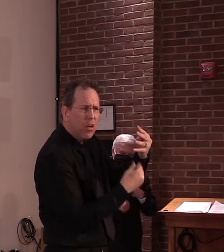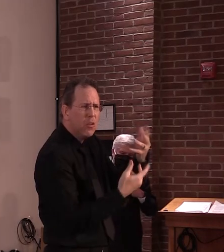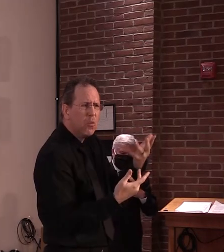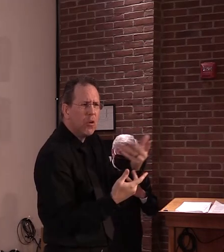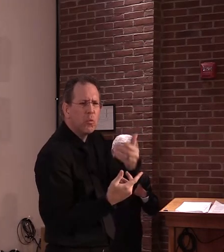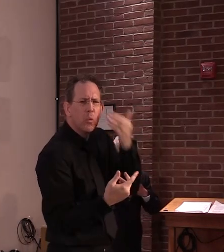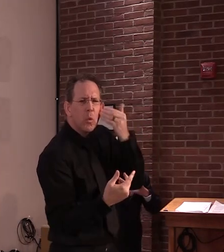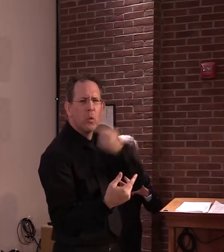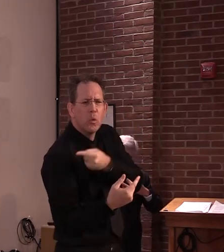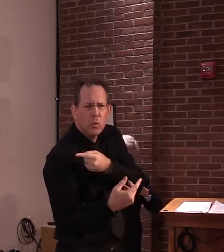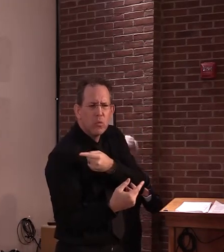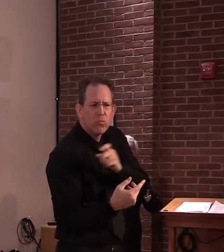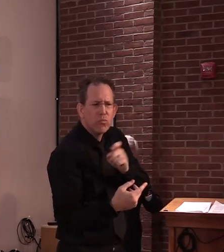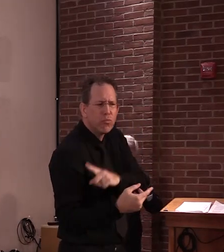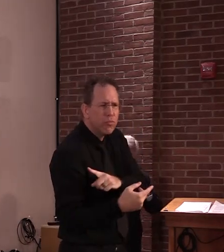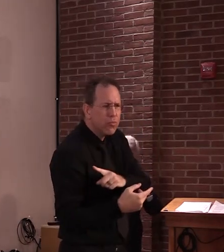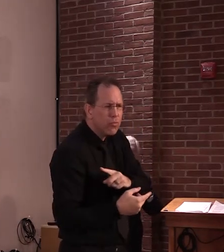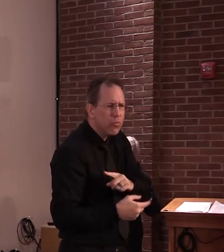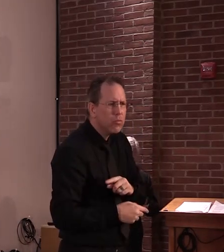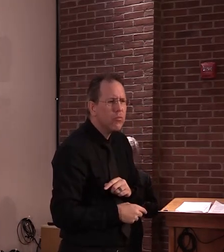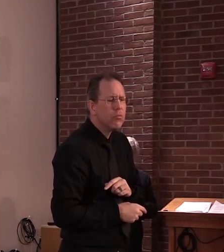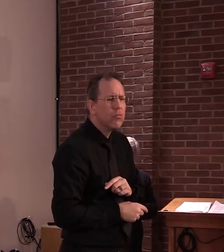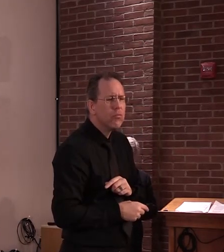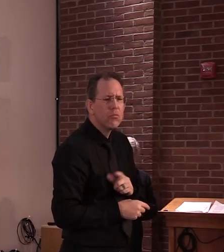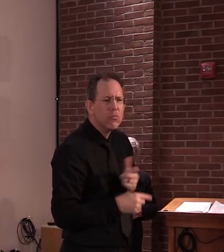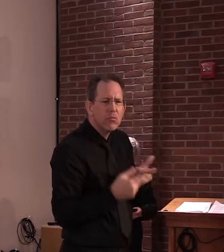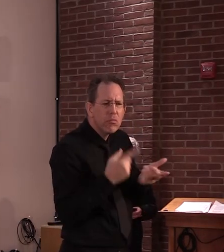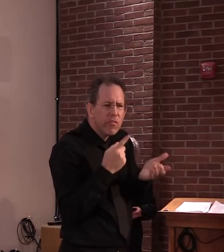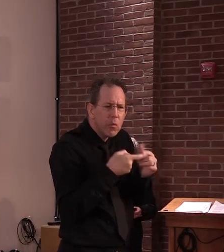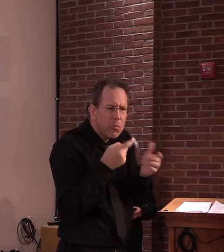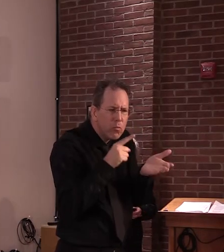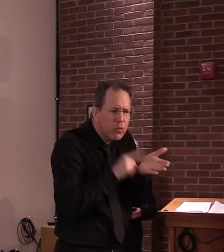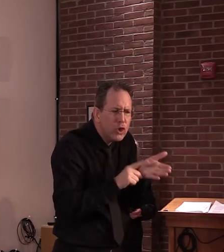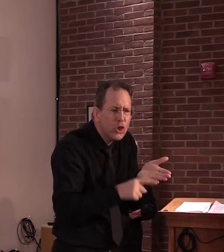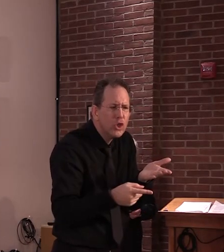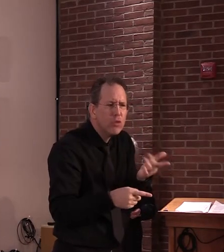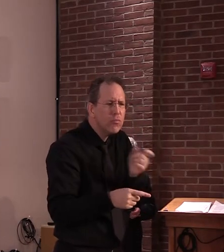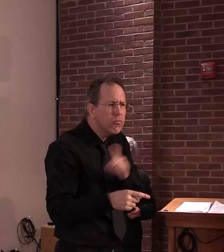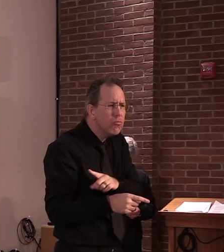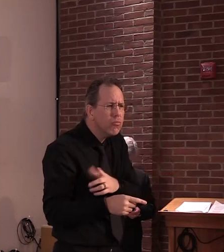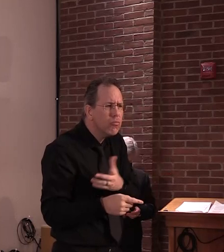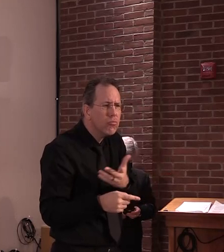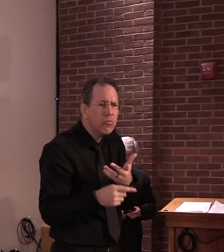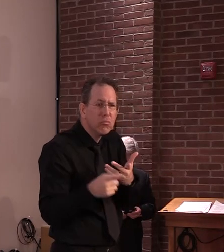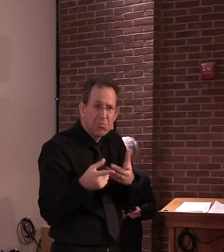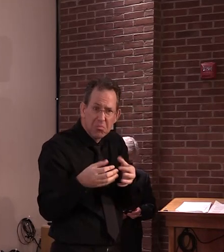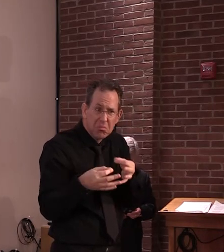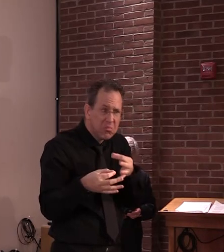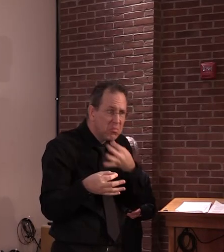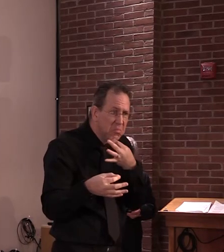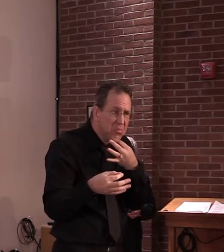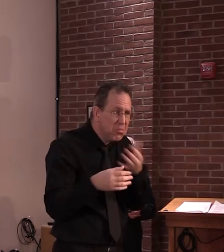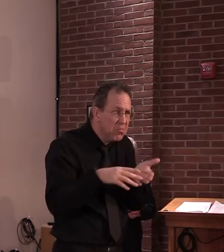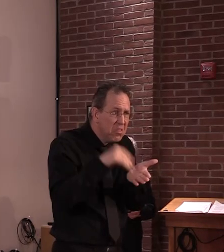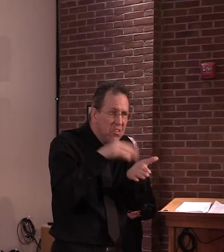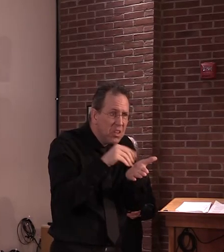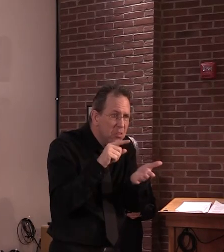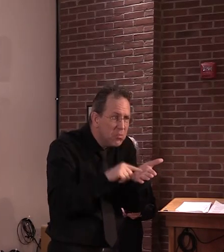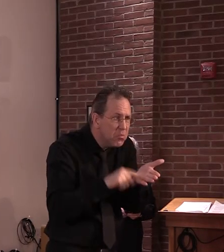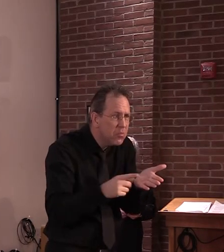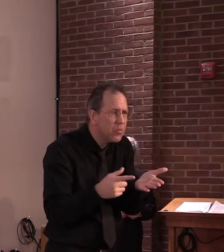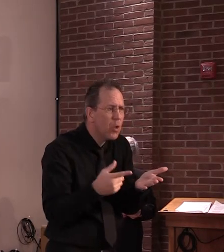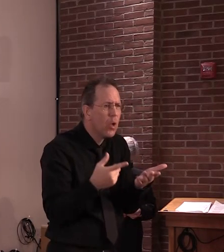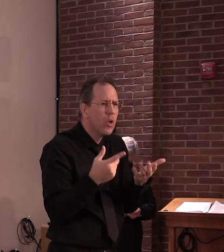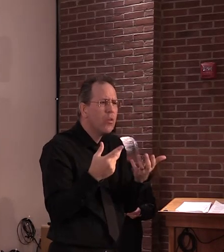operation on the human body? And how do both this new knowledge and